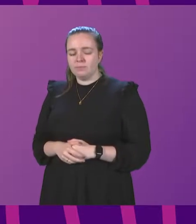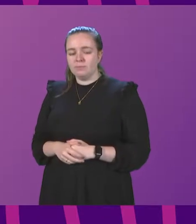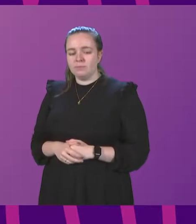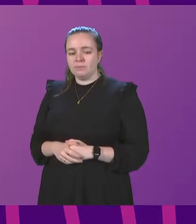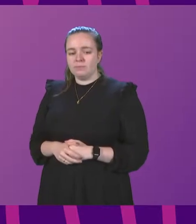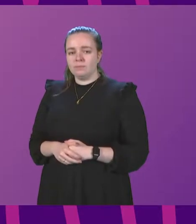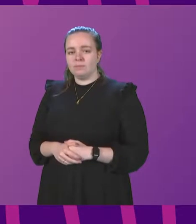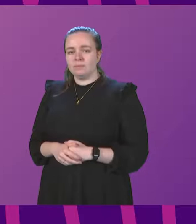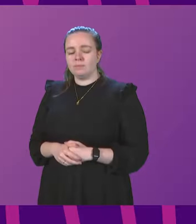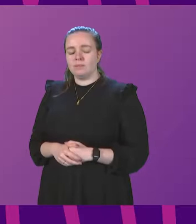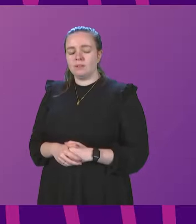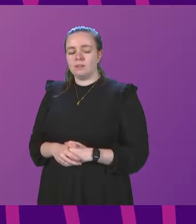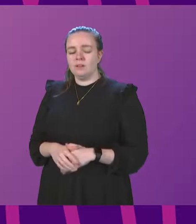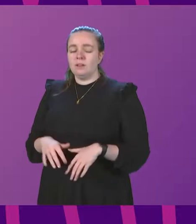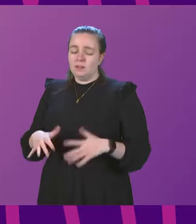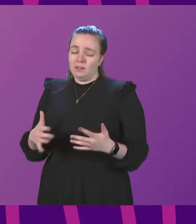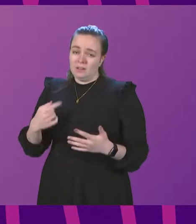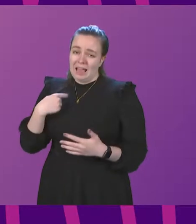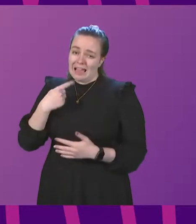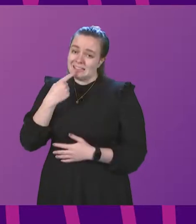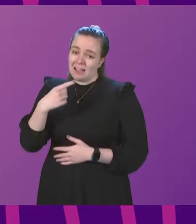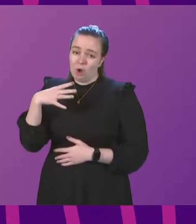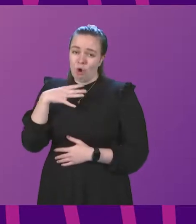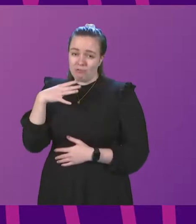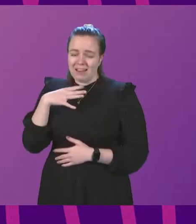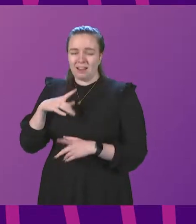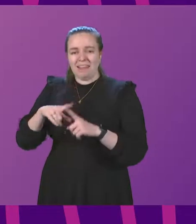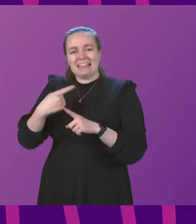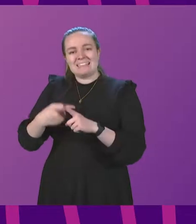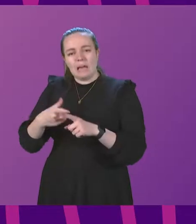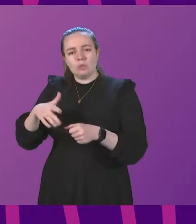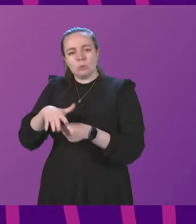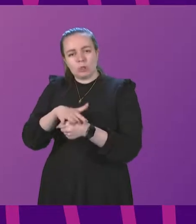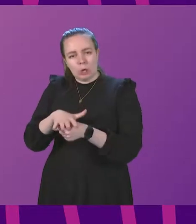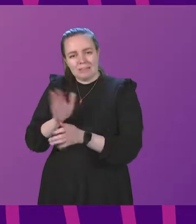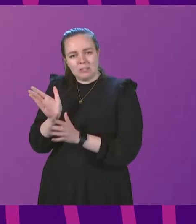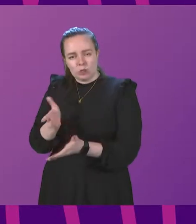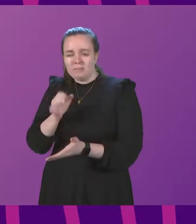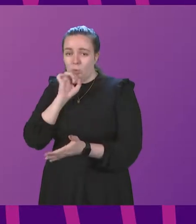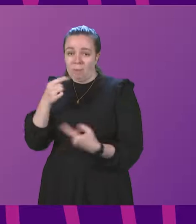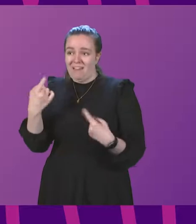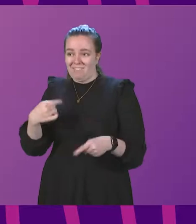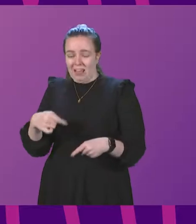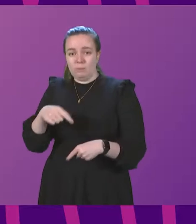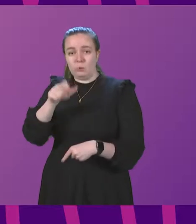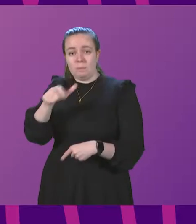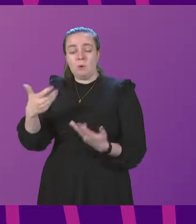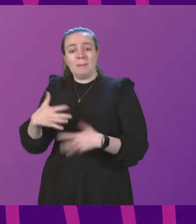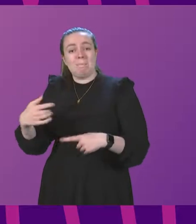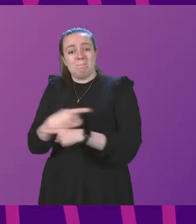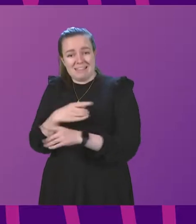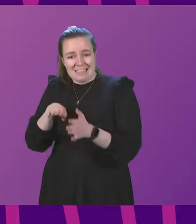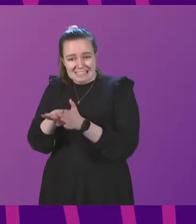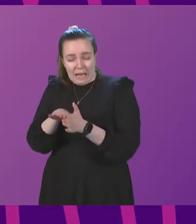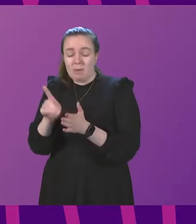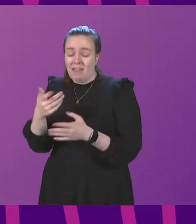As I set out in my statement, the exceptional circumstances service will be available to learners that have missed an exam. That includes